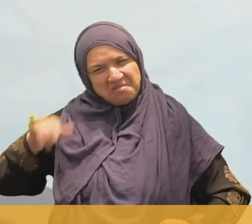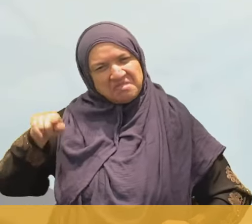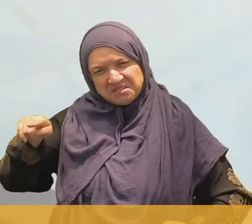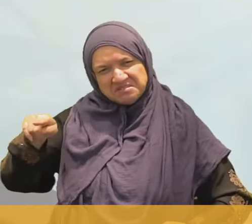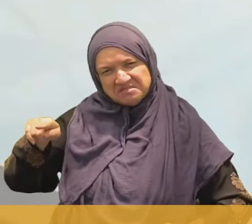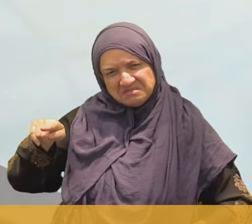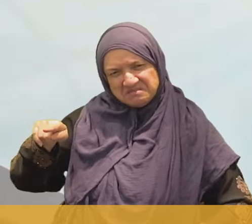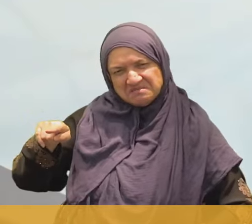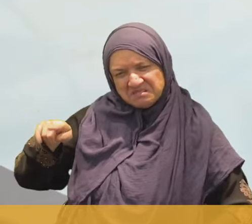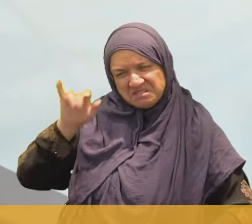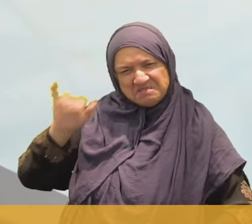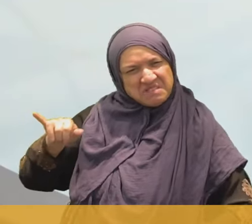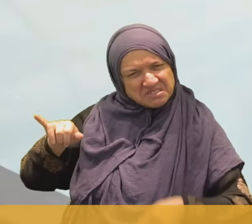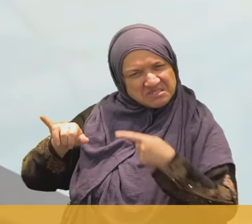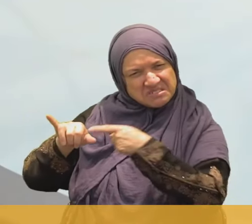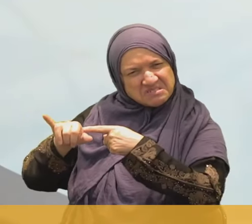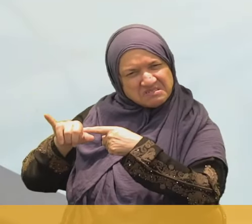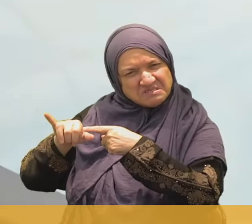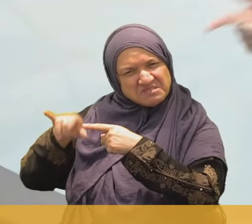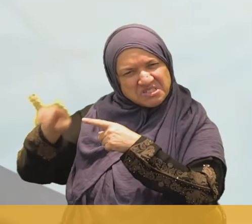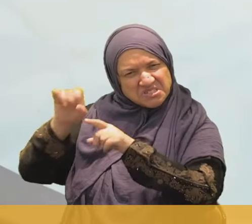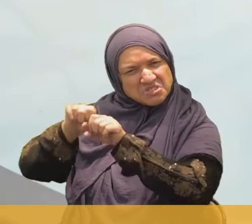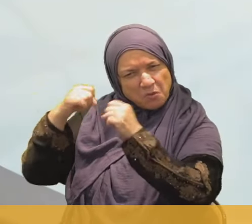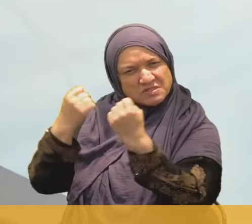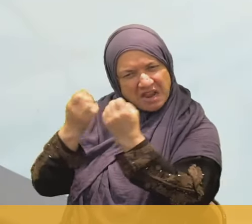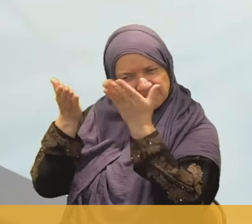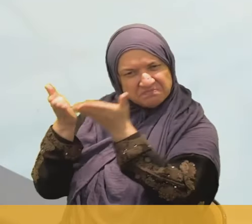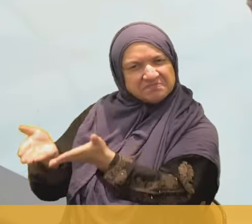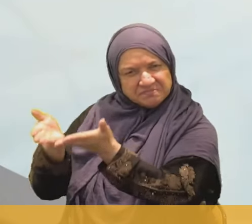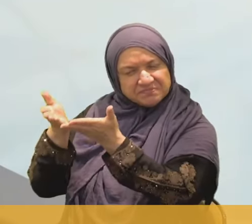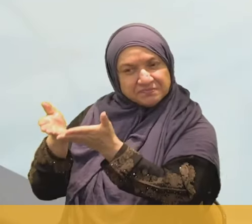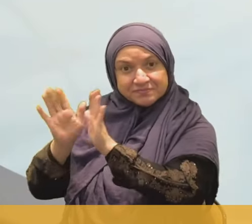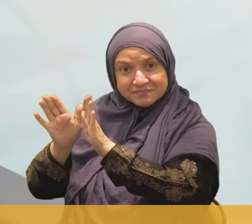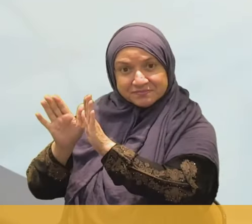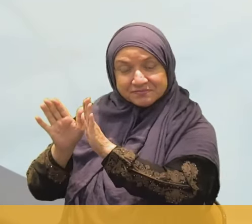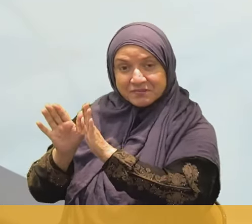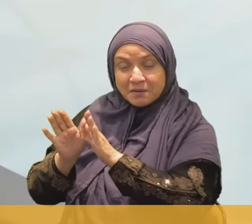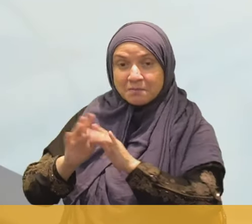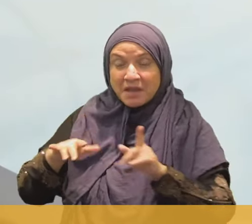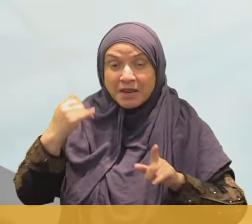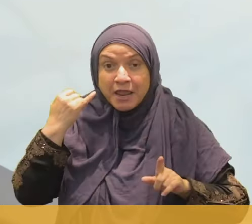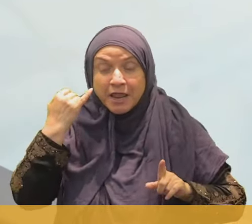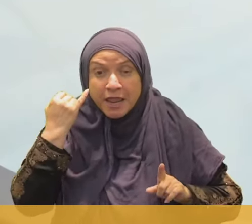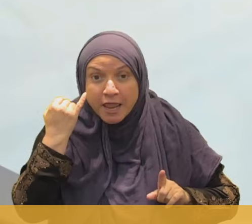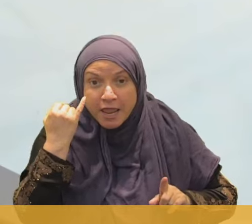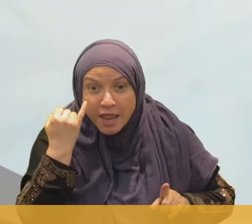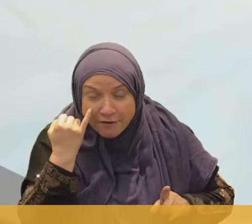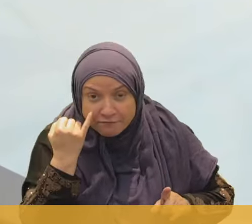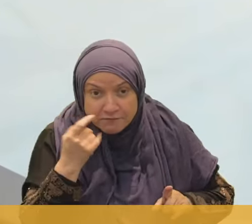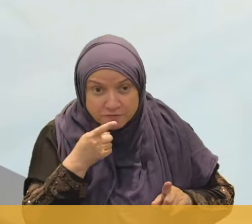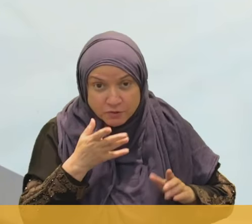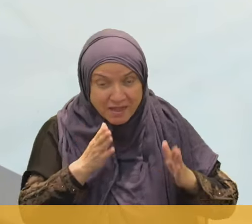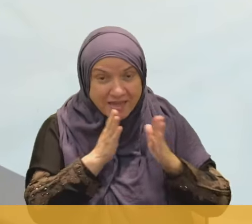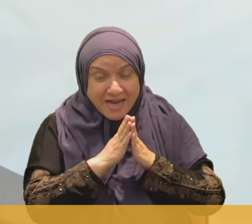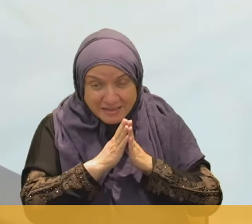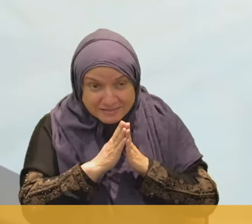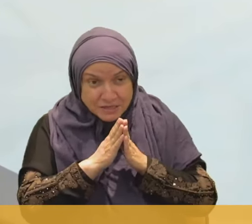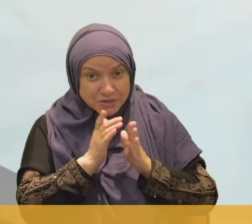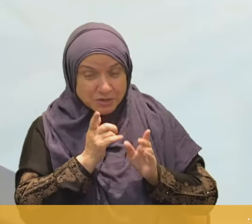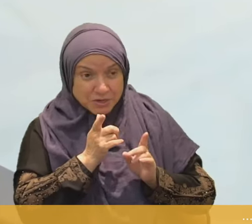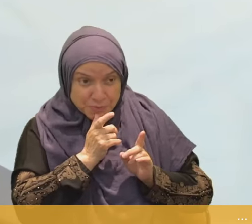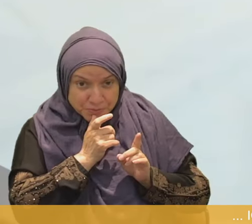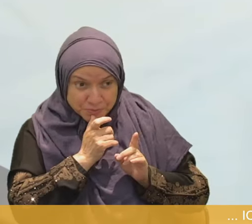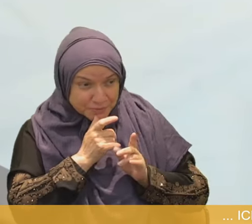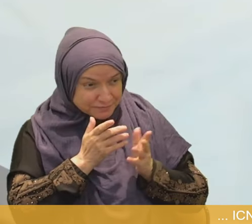So, if you ask someone, by the way, my name is Asif Hirani, if you don't know. If you ask someone, who is Asif Hirani? Will we get the definition,